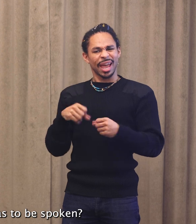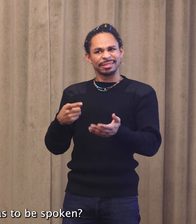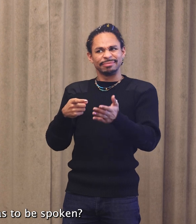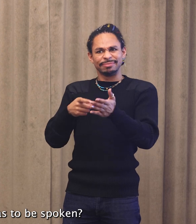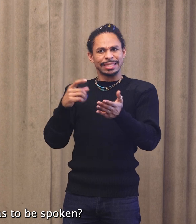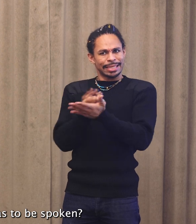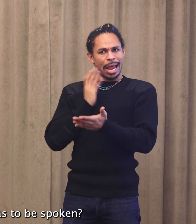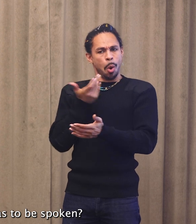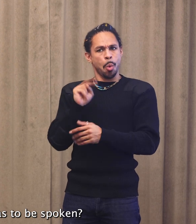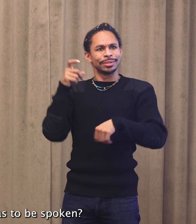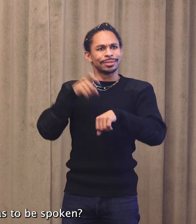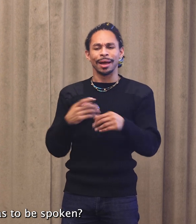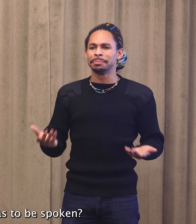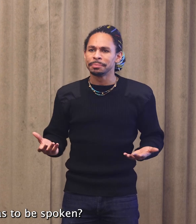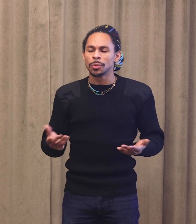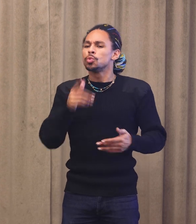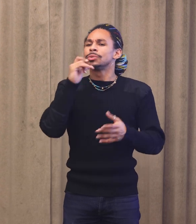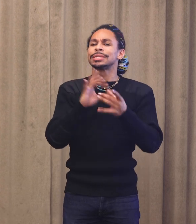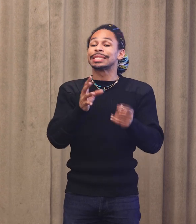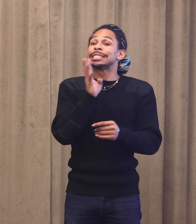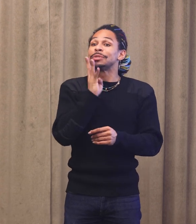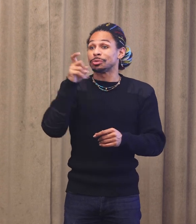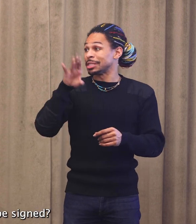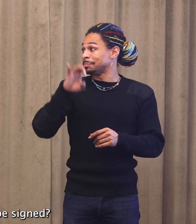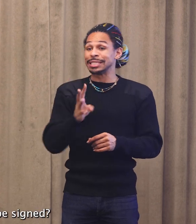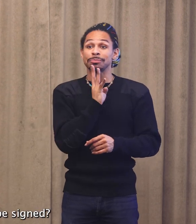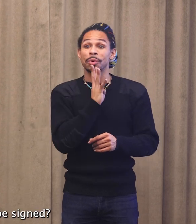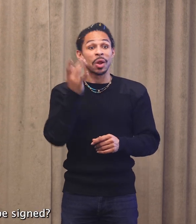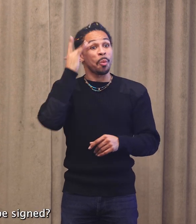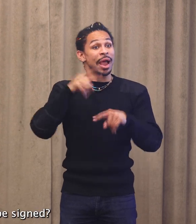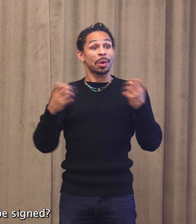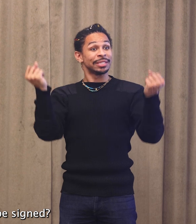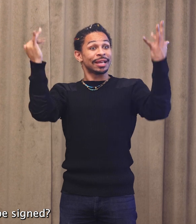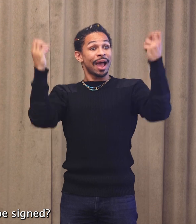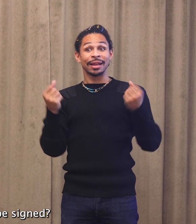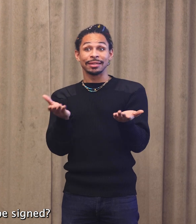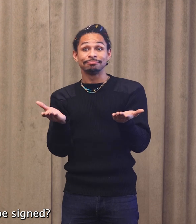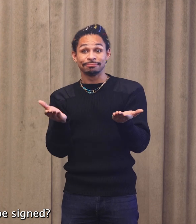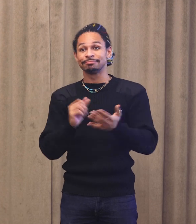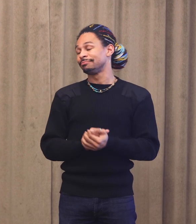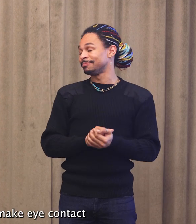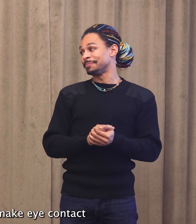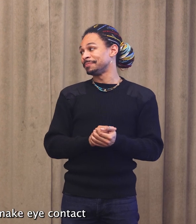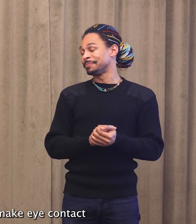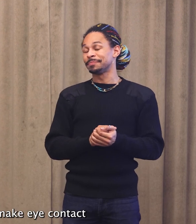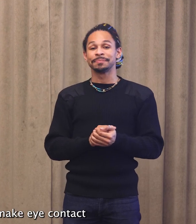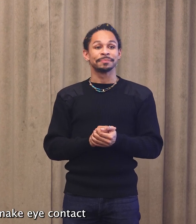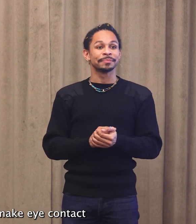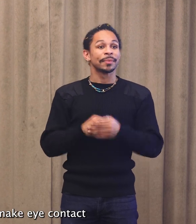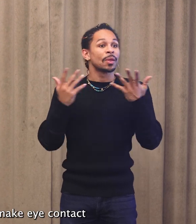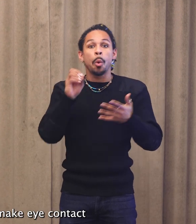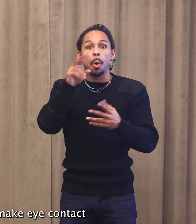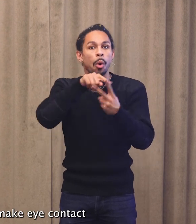Who says speech has to be spoken? Why can't it be signed? Or that we